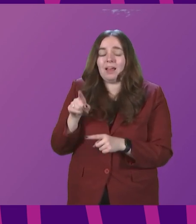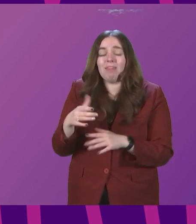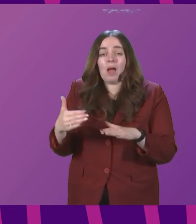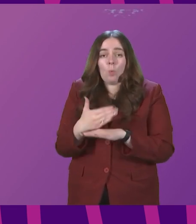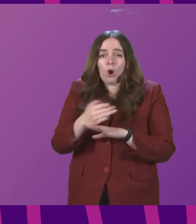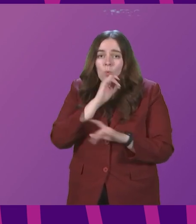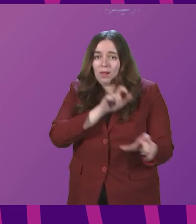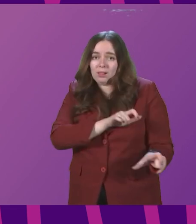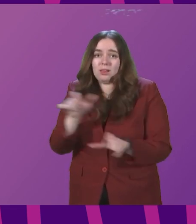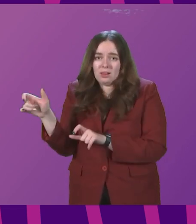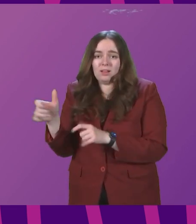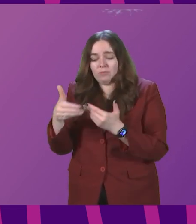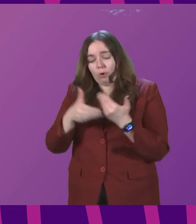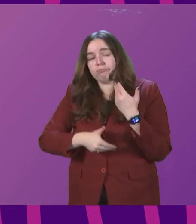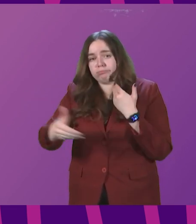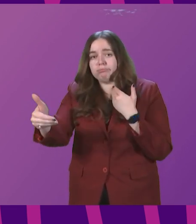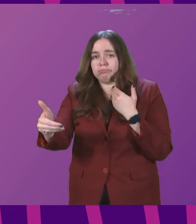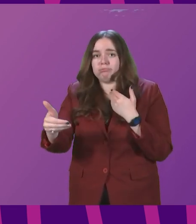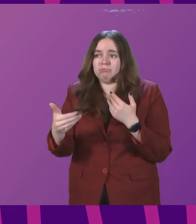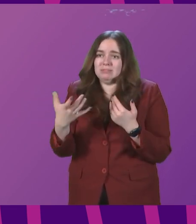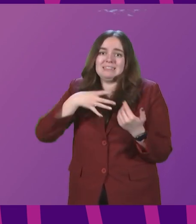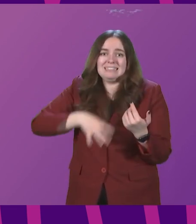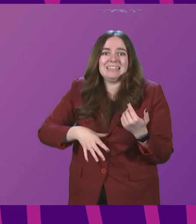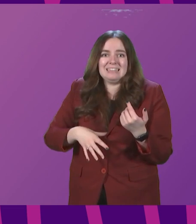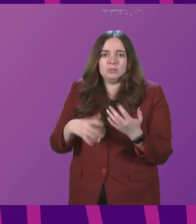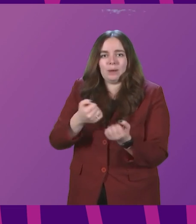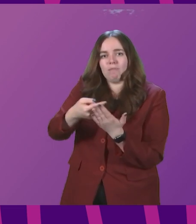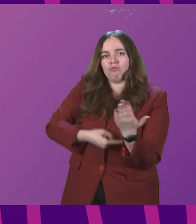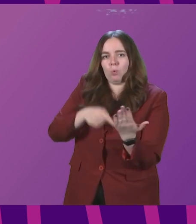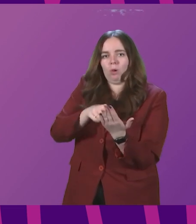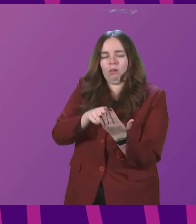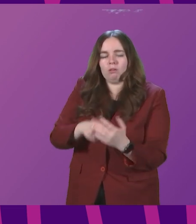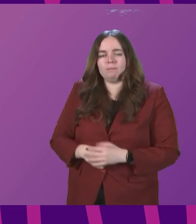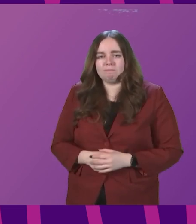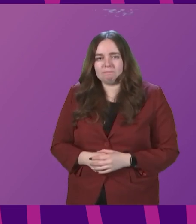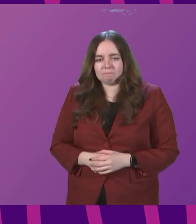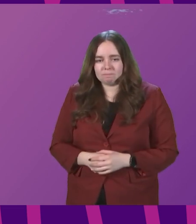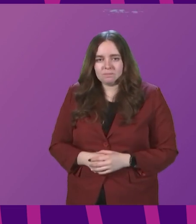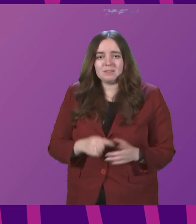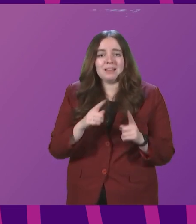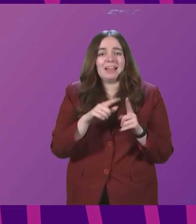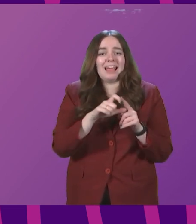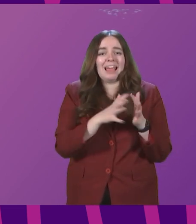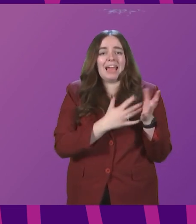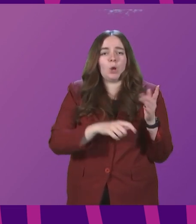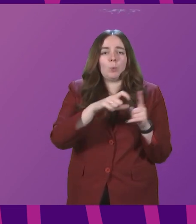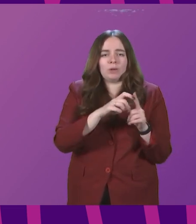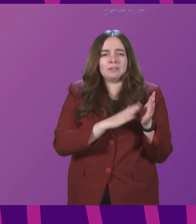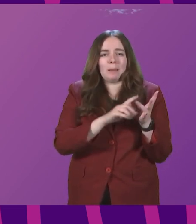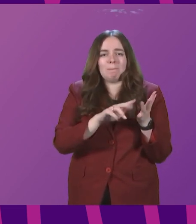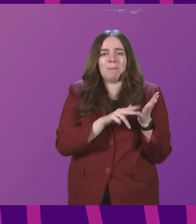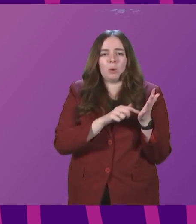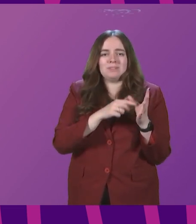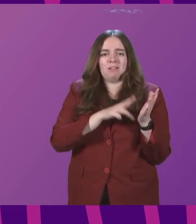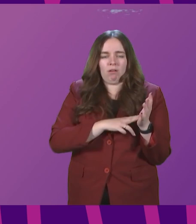will continue for as long as there is a necessity to have measures like this in place. Edward Mountain to be followed by Jackie Dunbar.